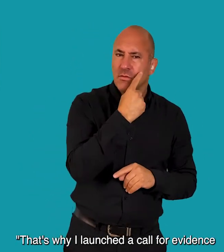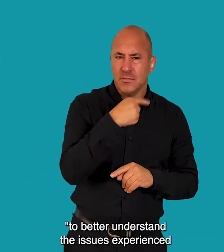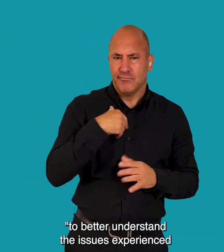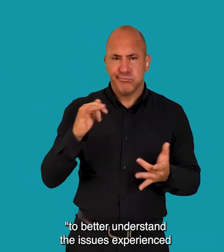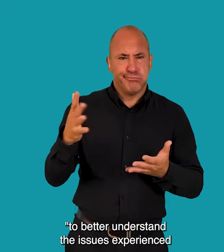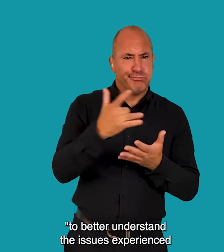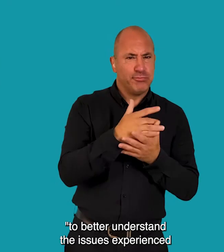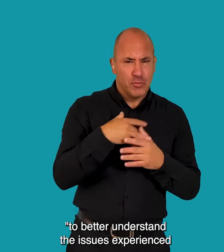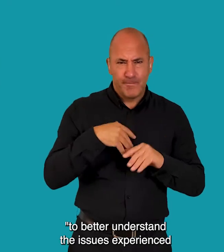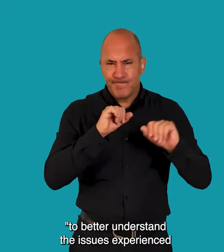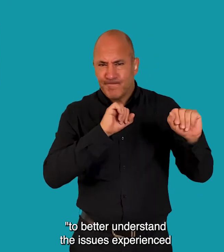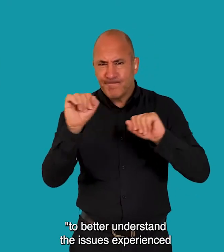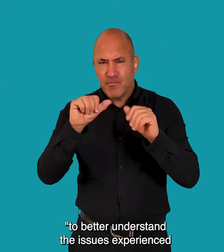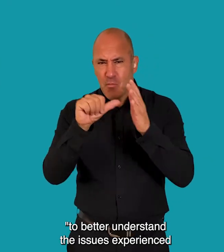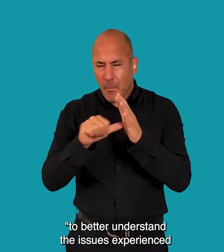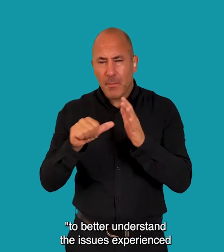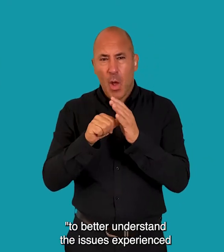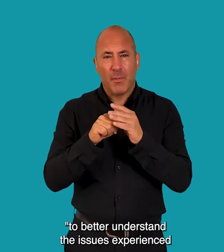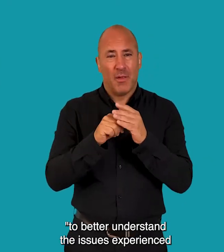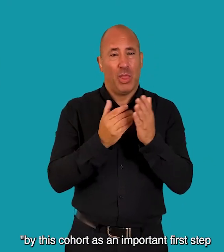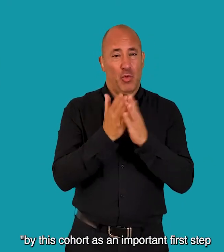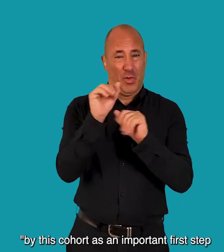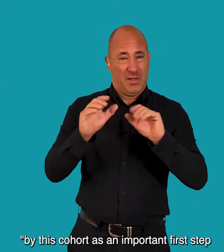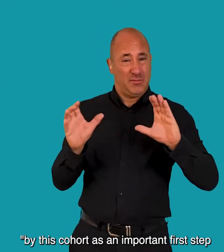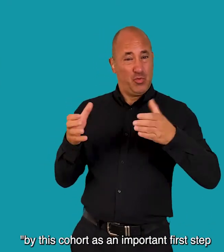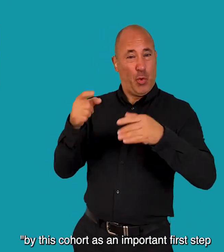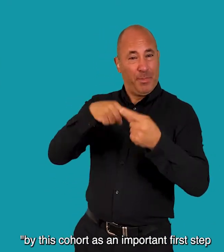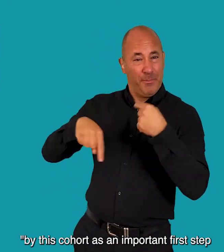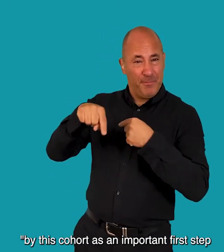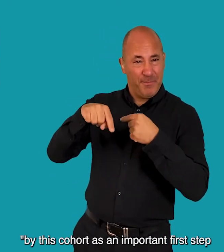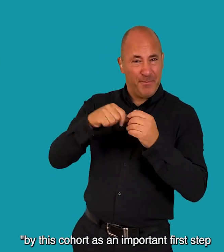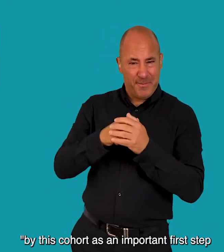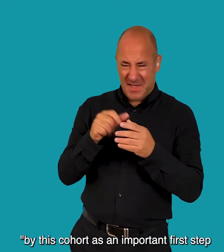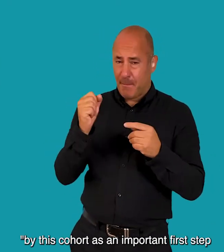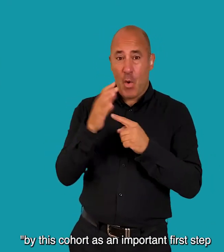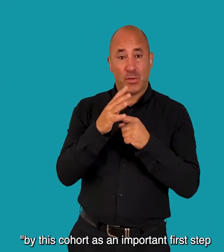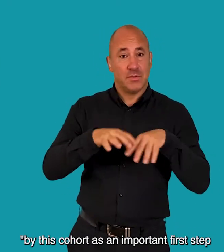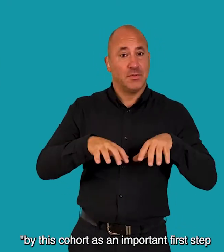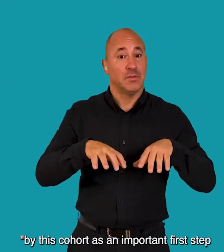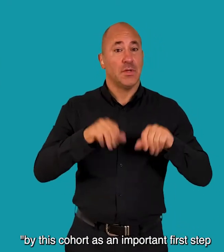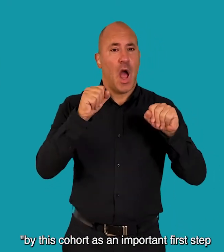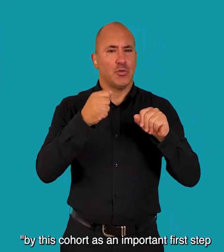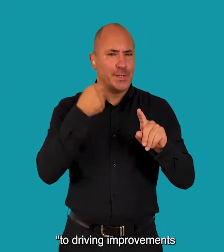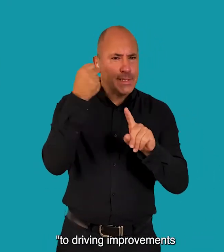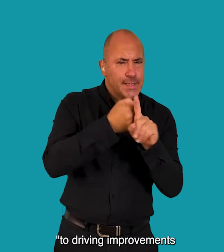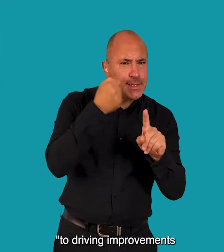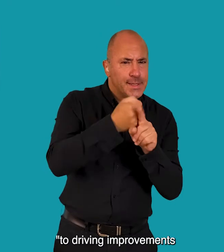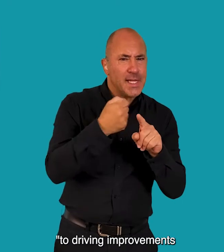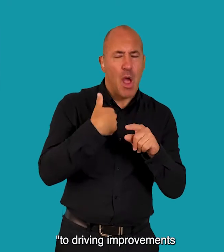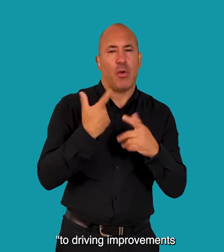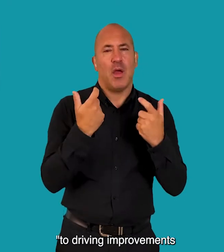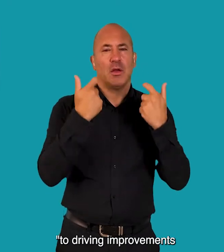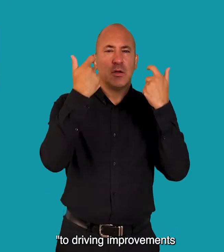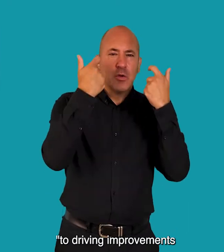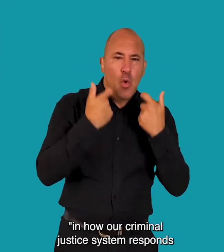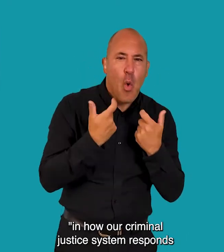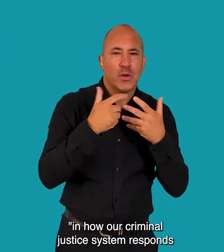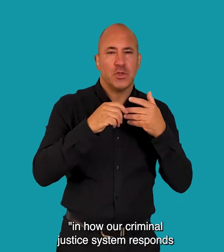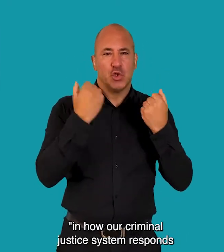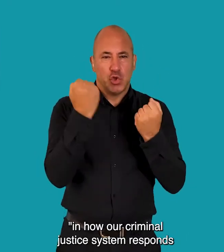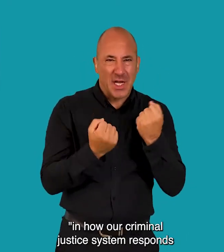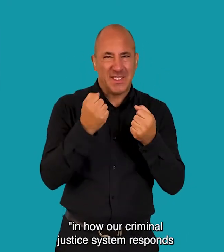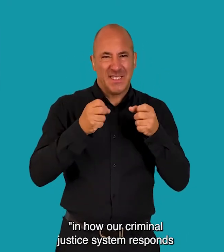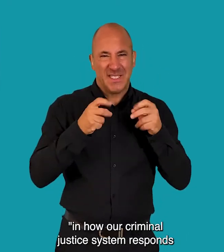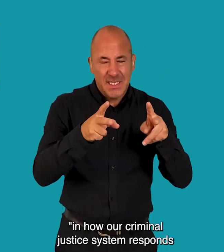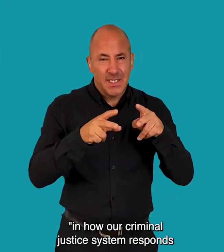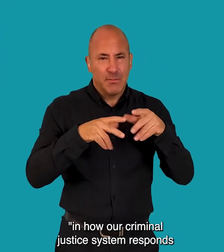evidence to better understand the issues experienced by this cohort As an important first step to driving improvements in how